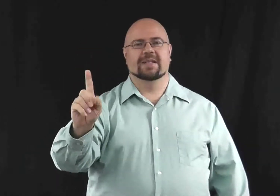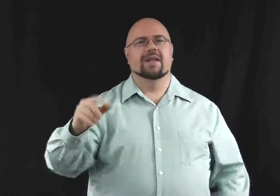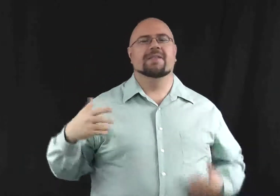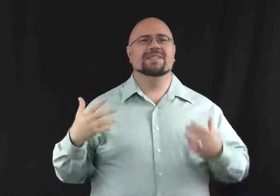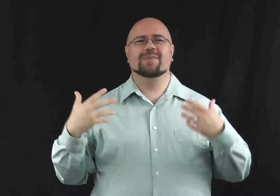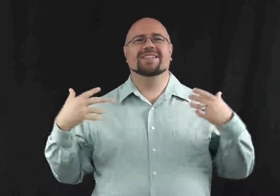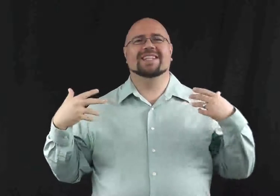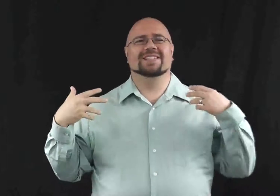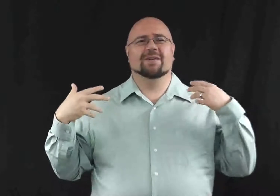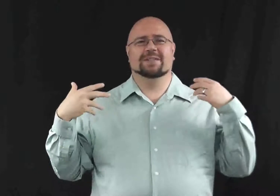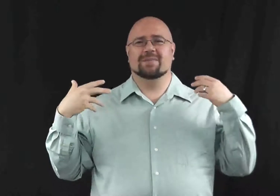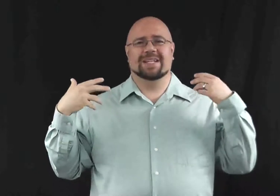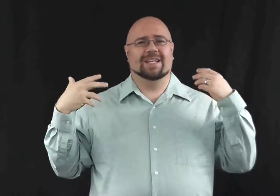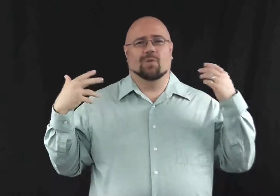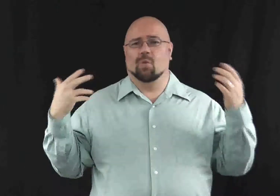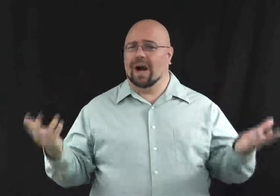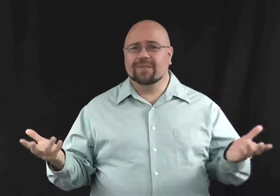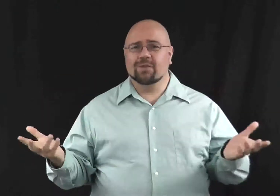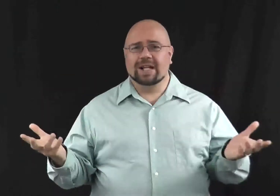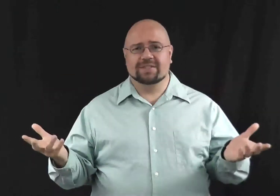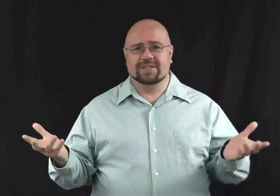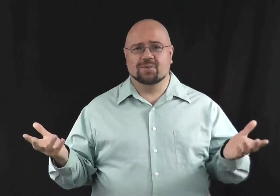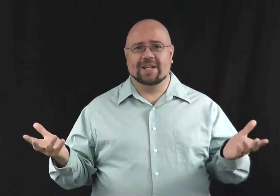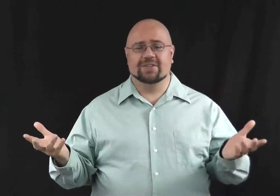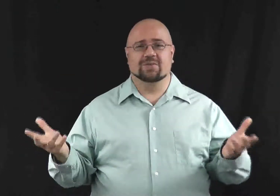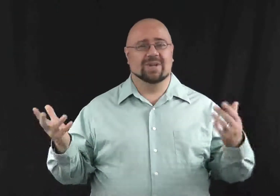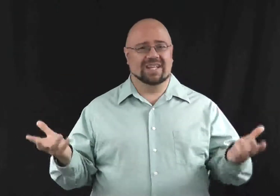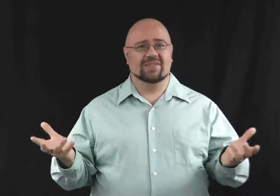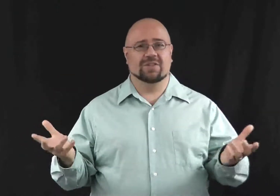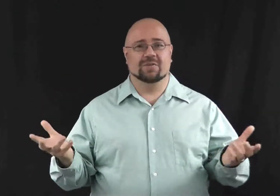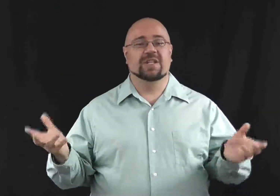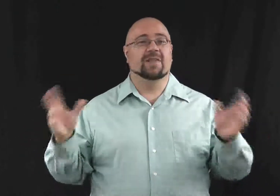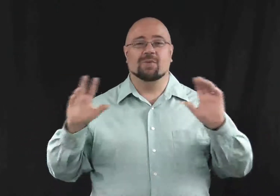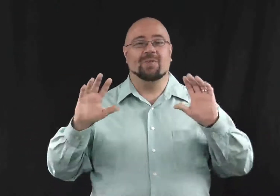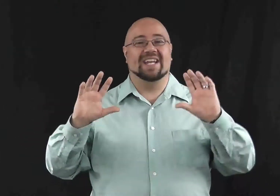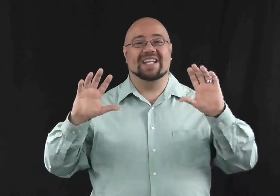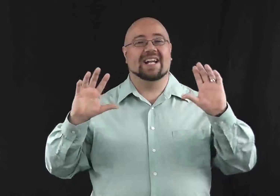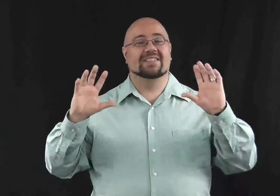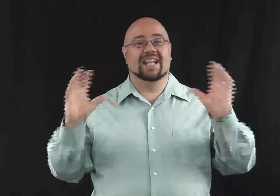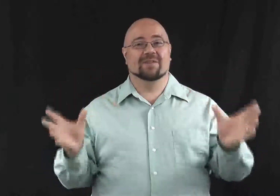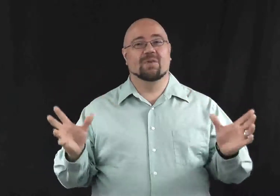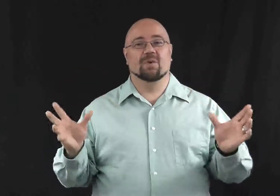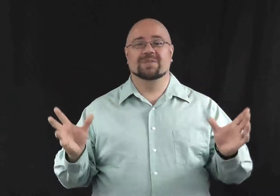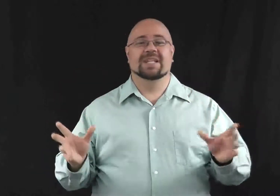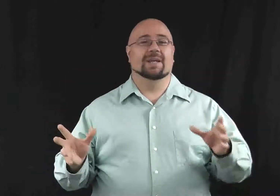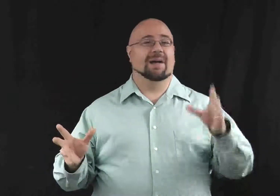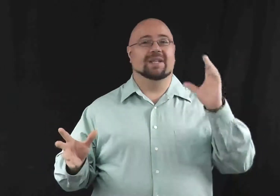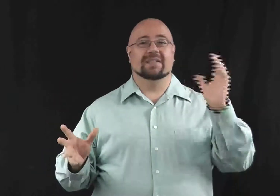This means that it's going to be in a wide variety of situations when it is used. There won't be any kind of standard forms. It might be a doctor's